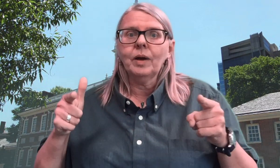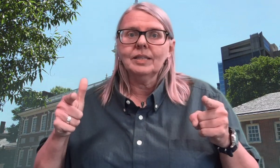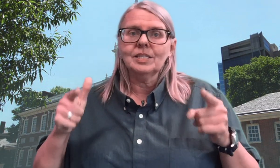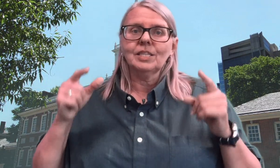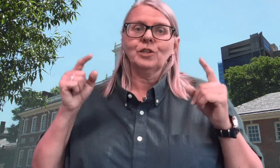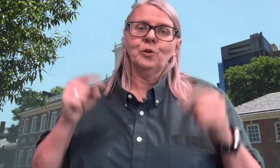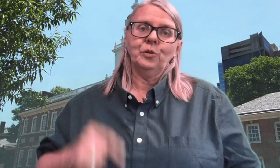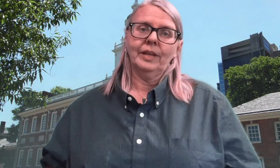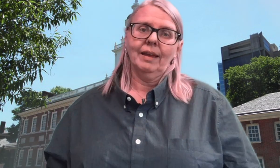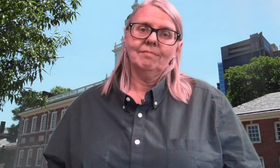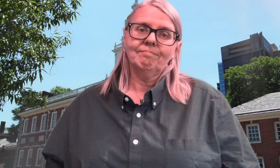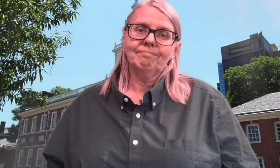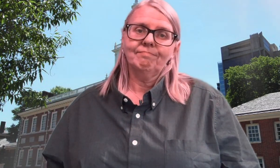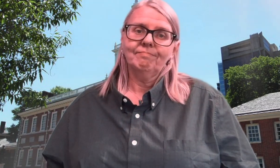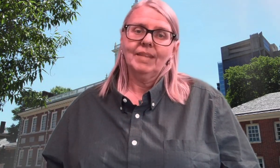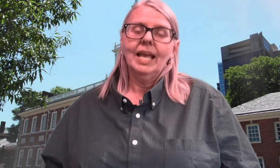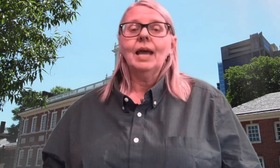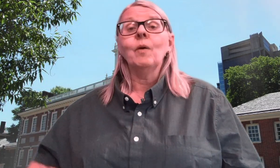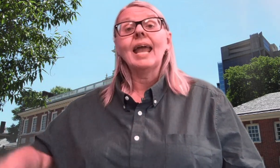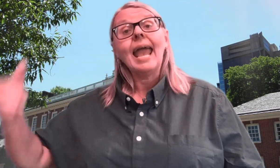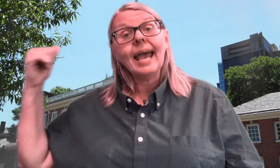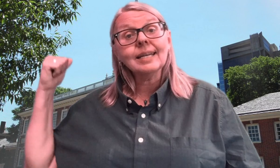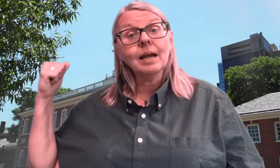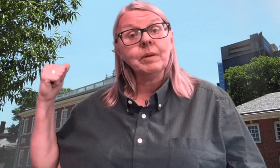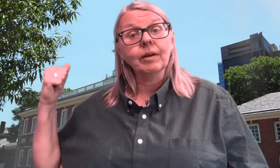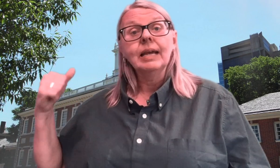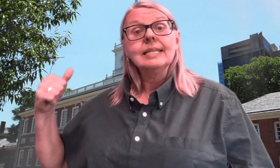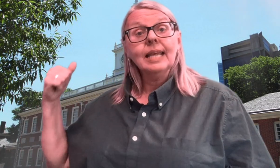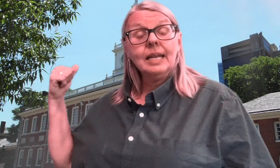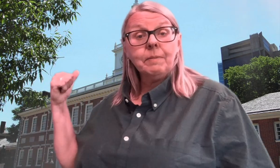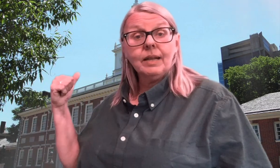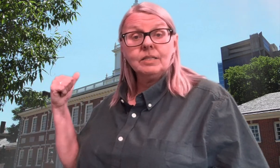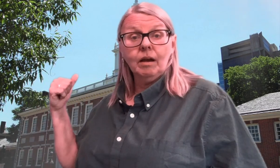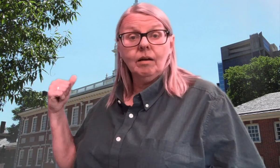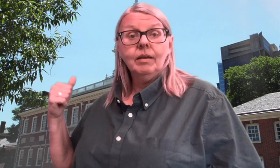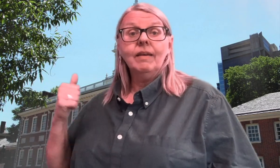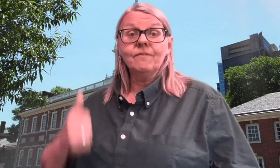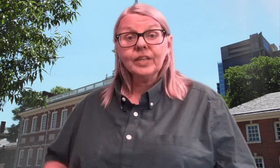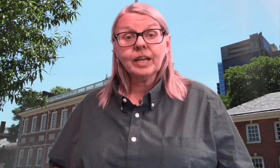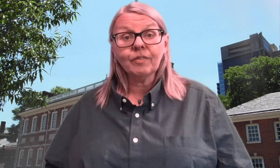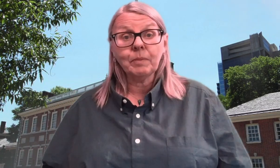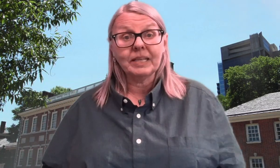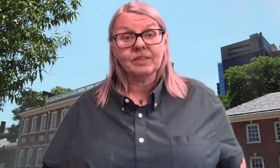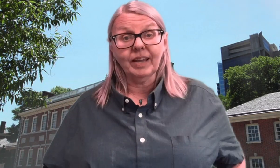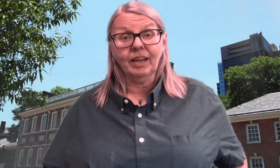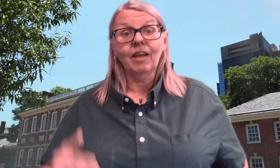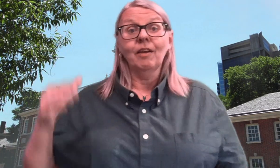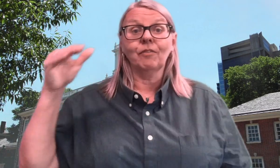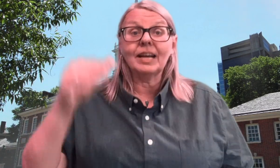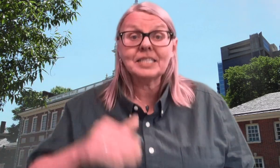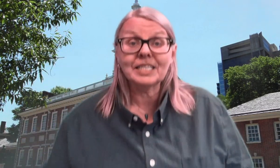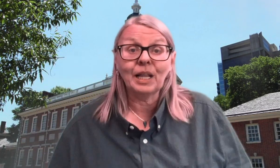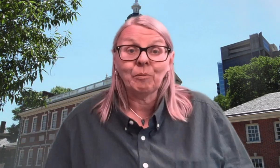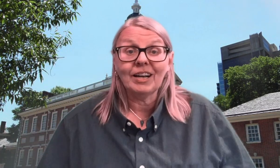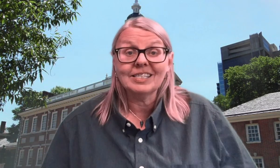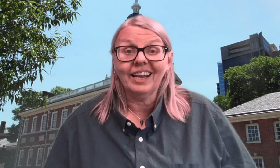this is such a cool day. And why I had to come here to Independence Hall in Philadelphia, Pennsylvania for us to celebrate it together.